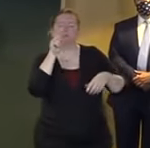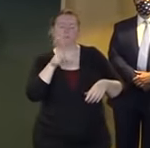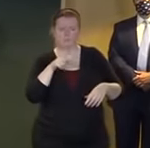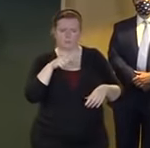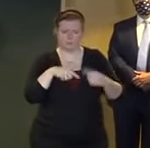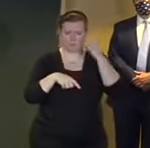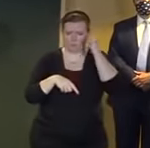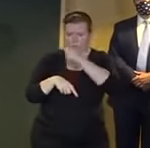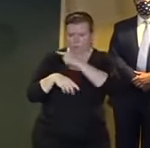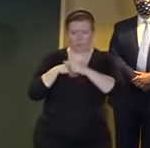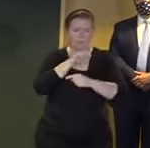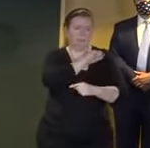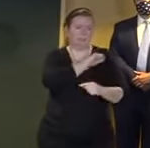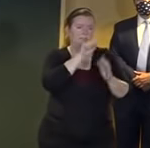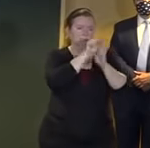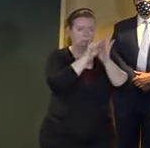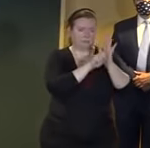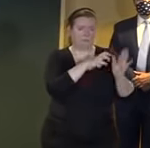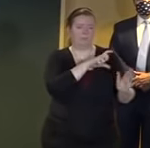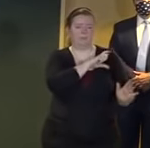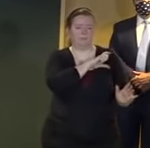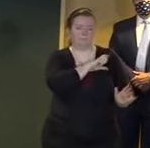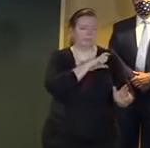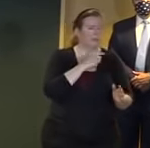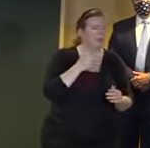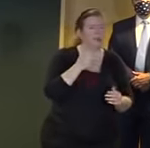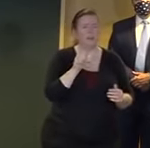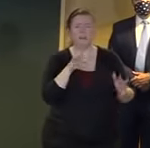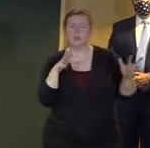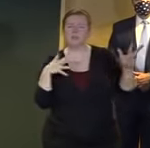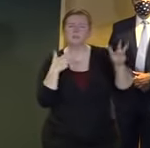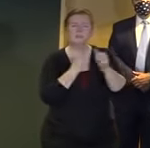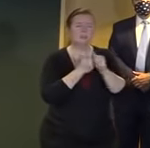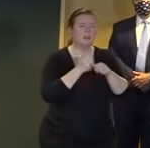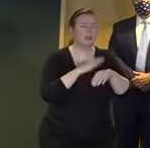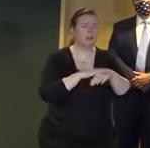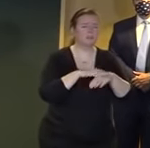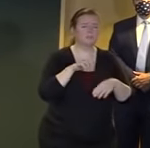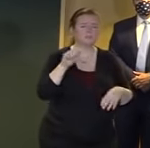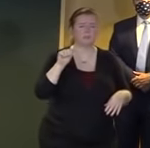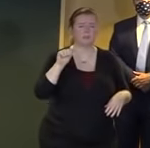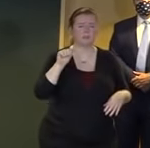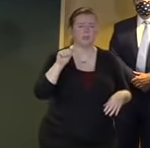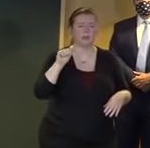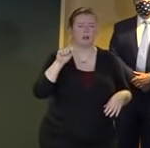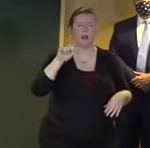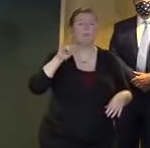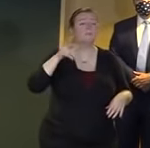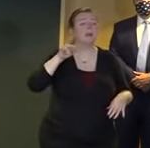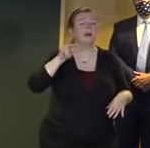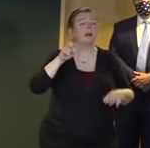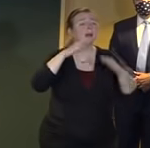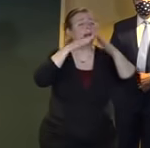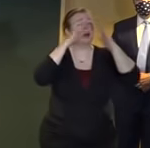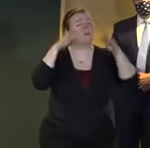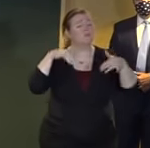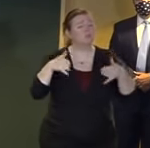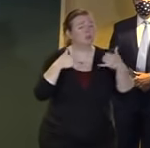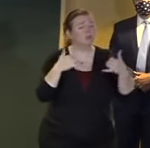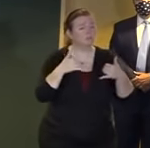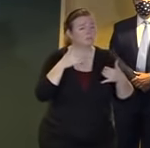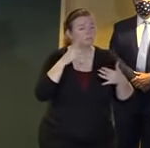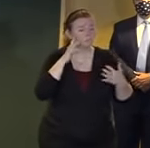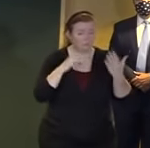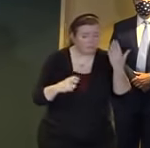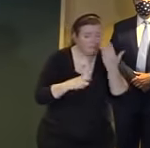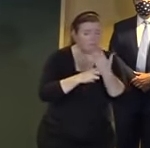uh is there any update on the alpine house party investigation are any charges pending and are you both aware